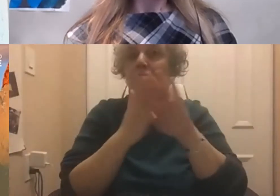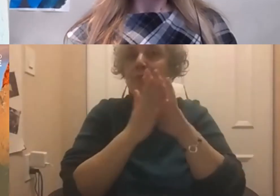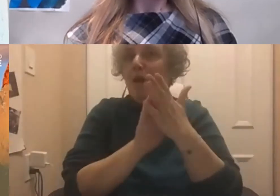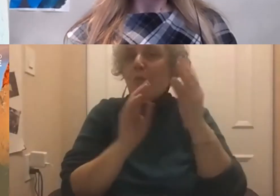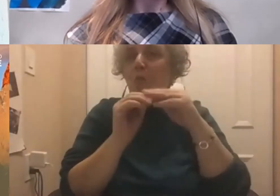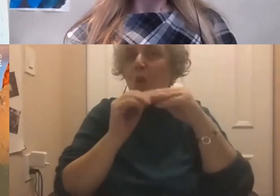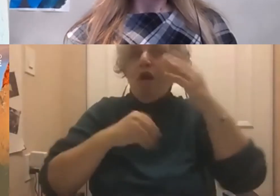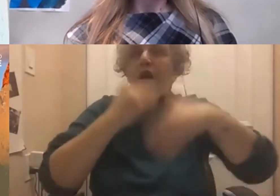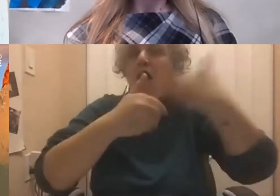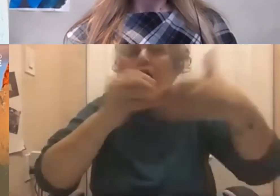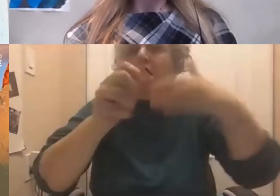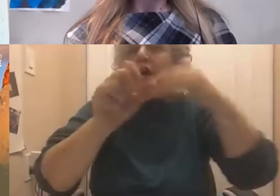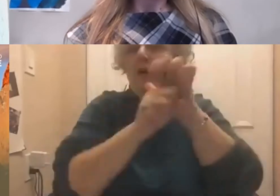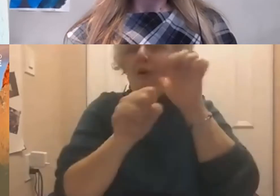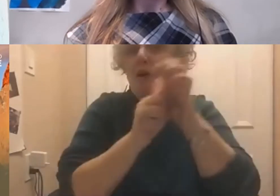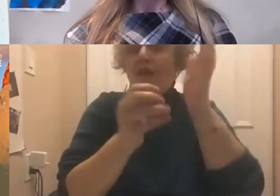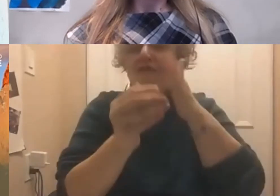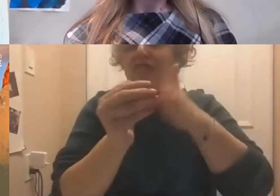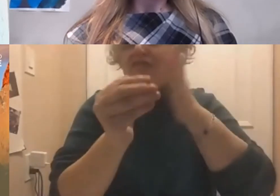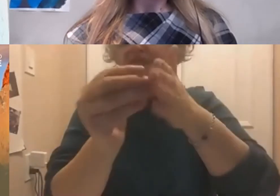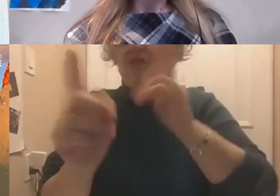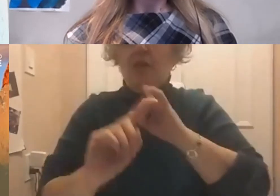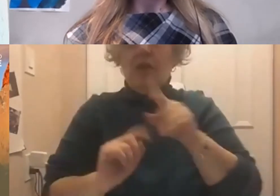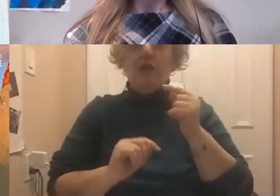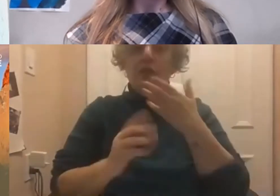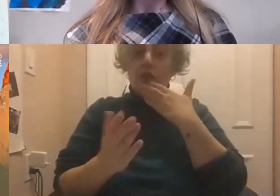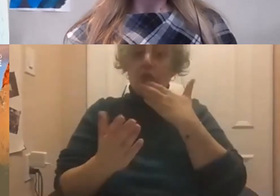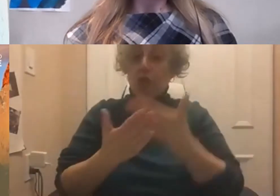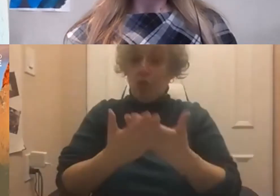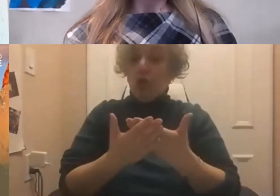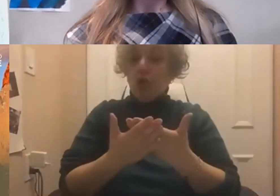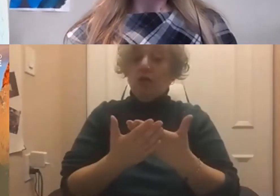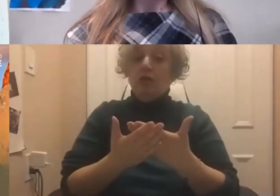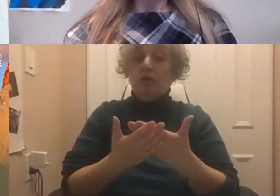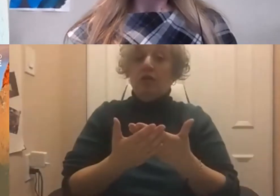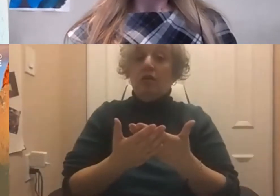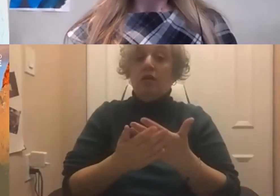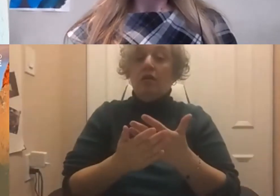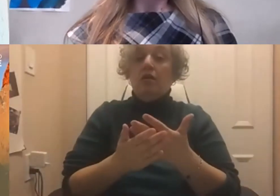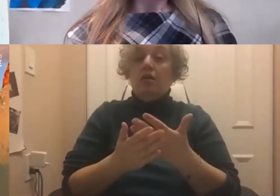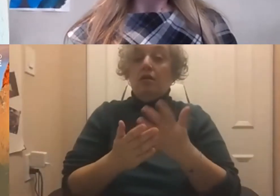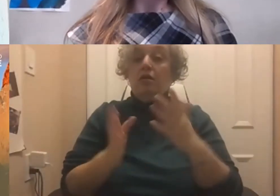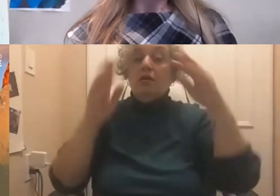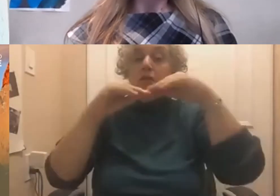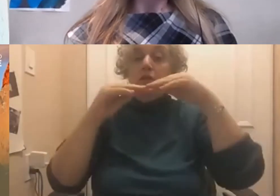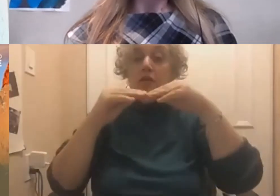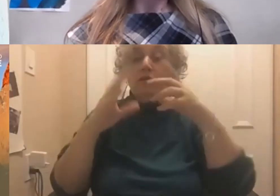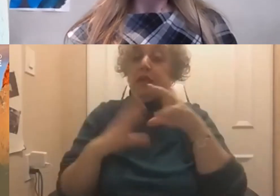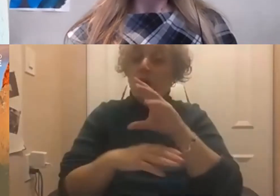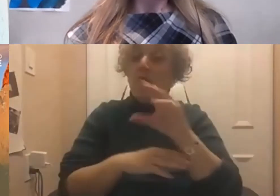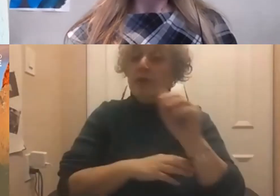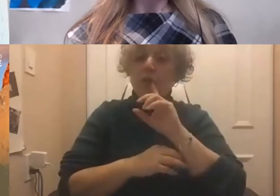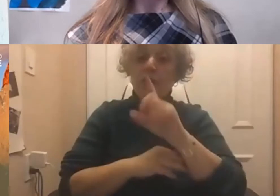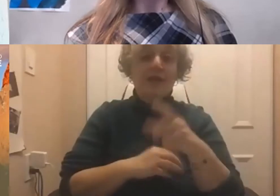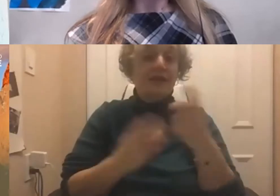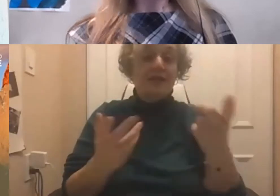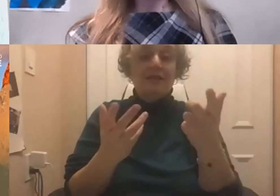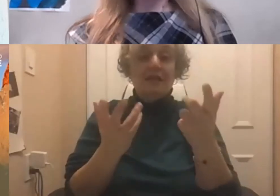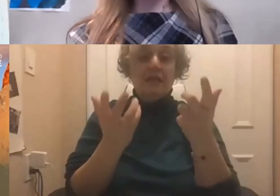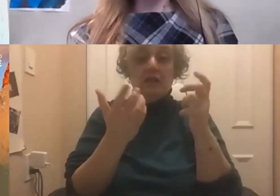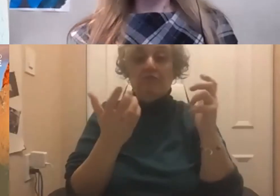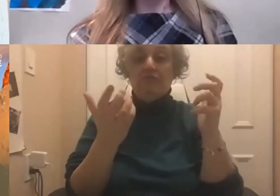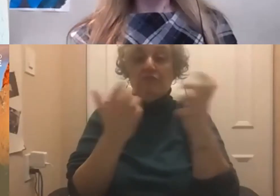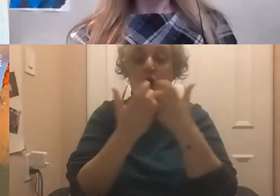And it may actually be a good thing because frankly, most companies don't do accommodations very well.